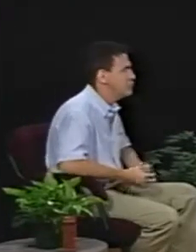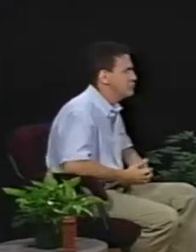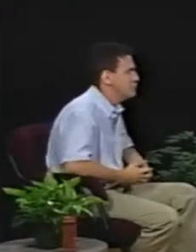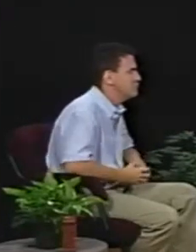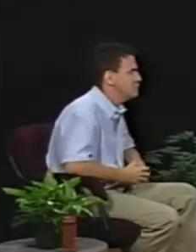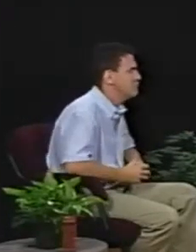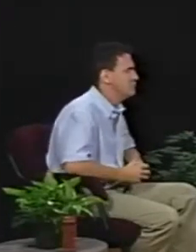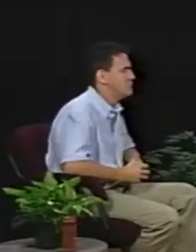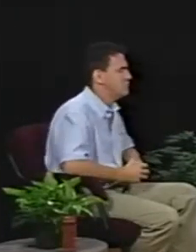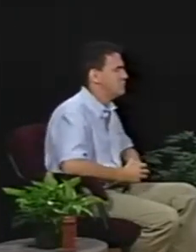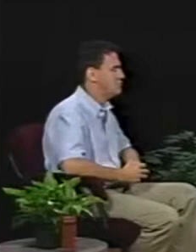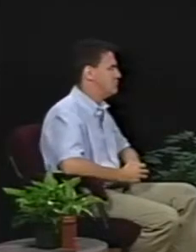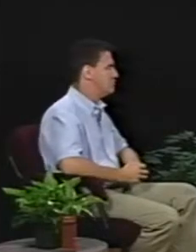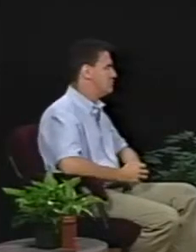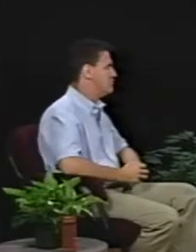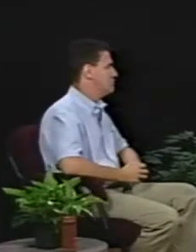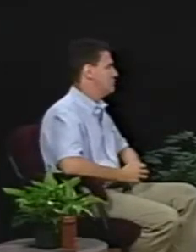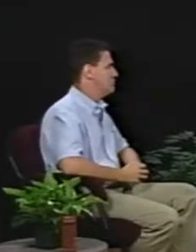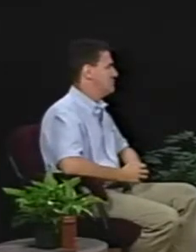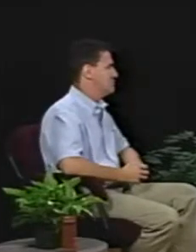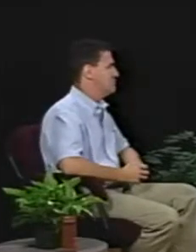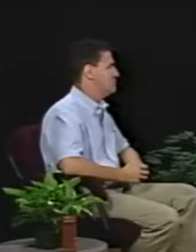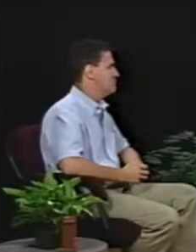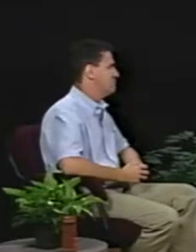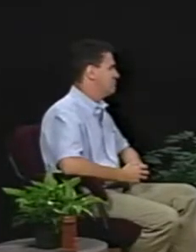If you need any more information, feel free to contact me. We will.